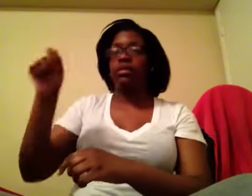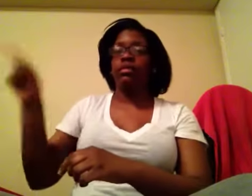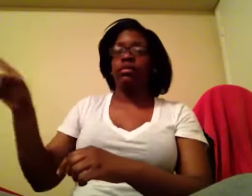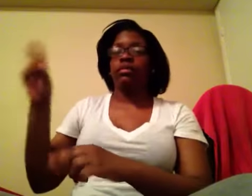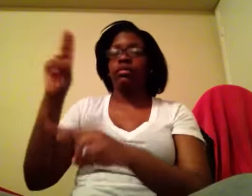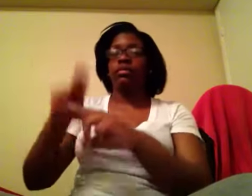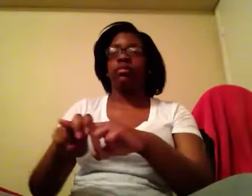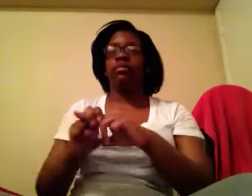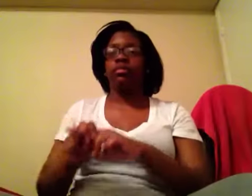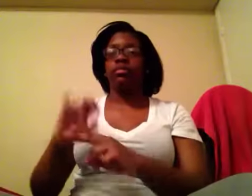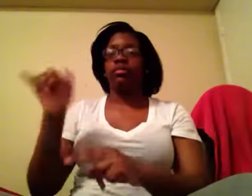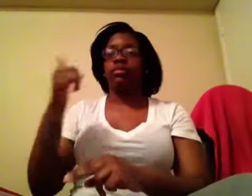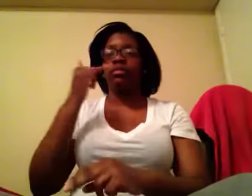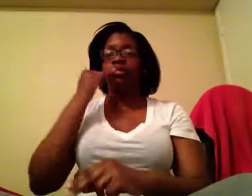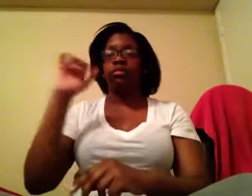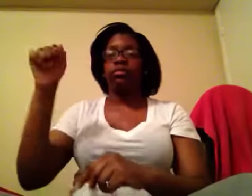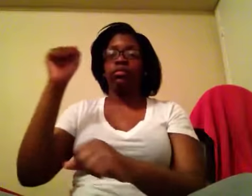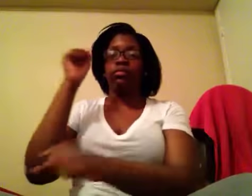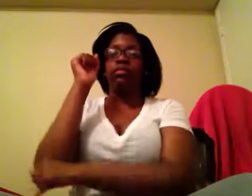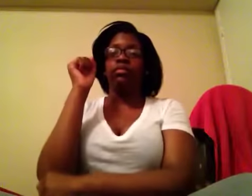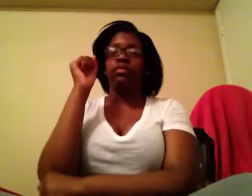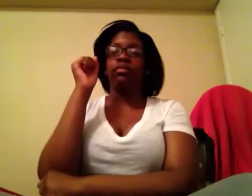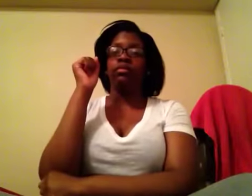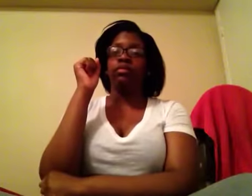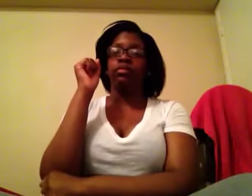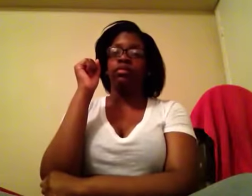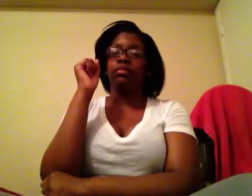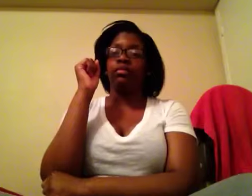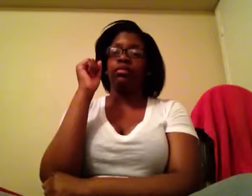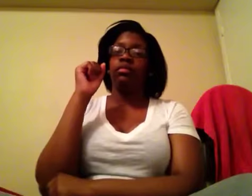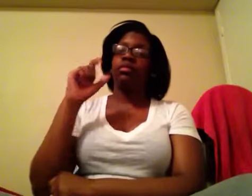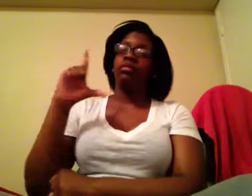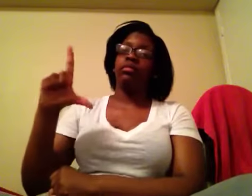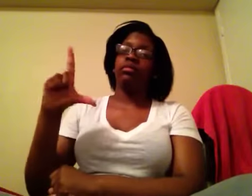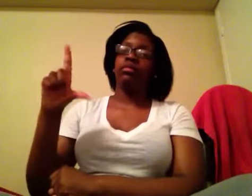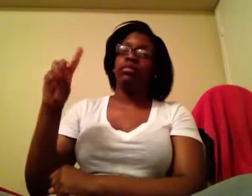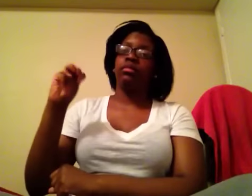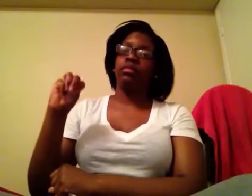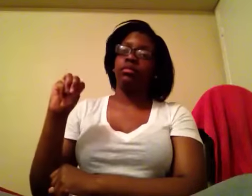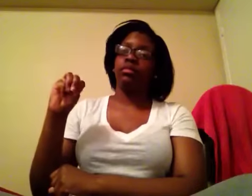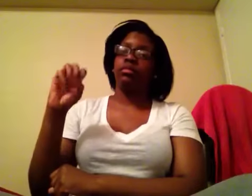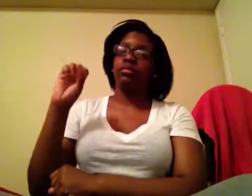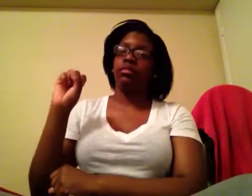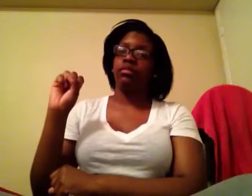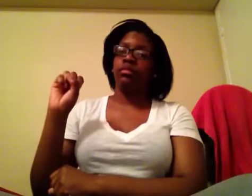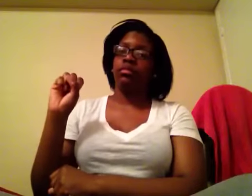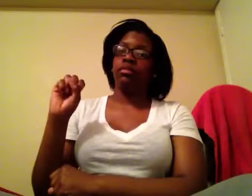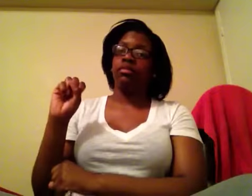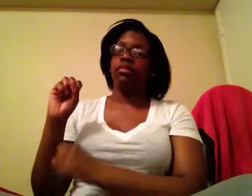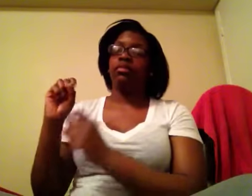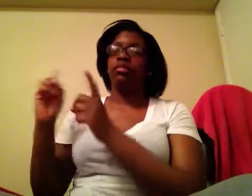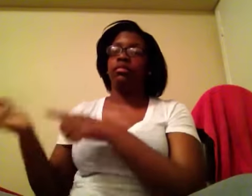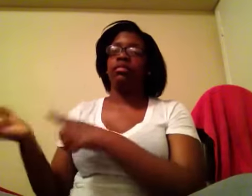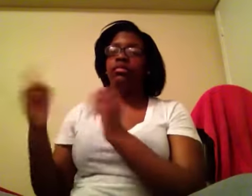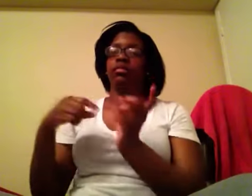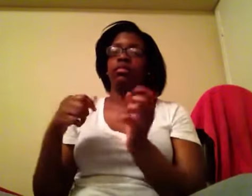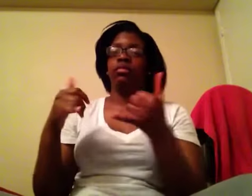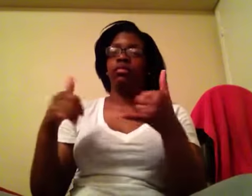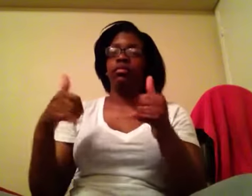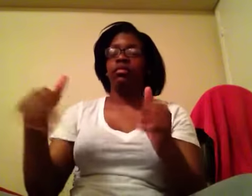her tuffet, juice, and crackers. Miss Muffet was walking to the playground.